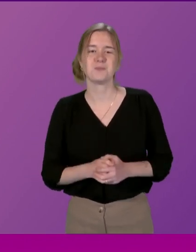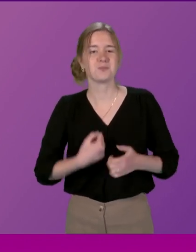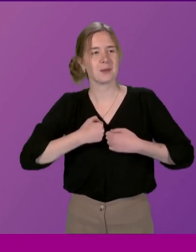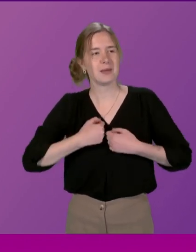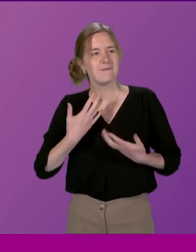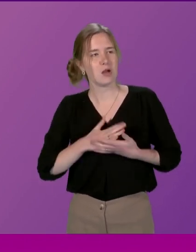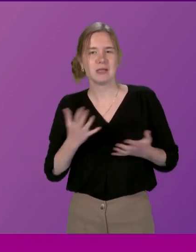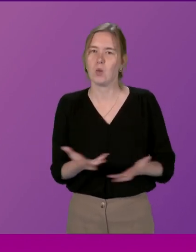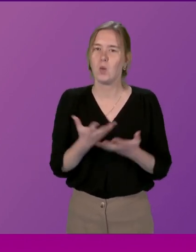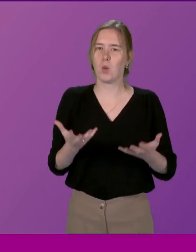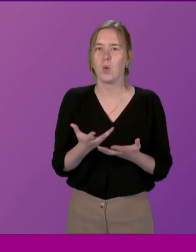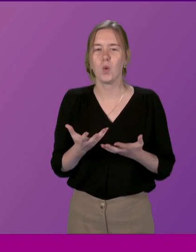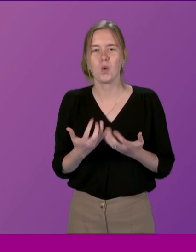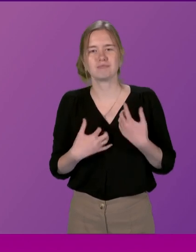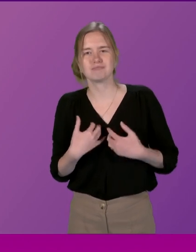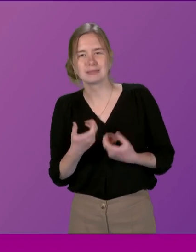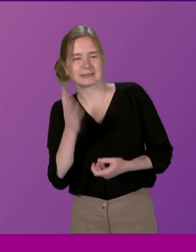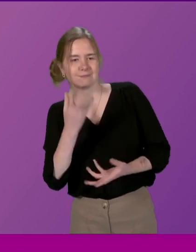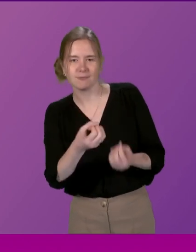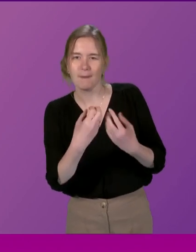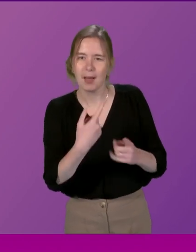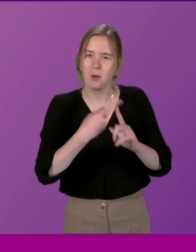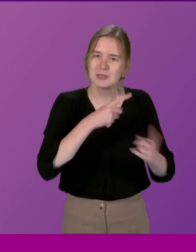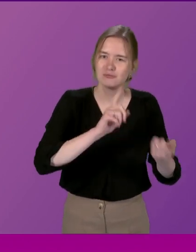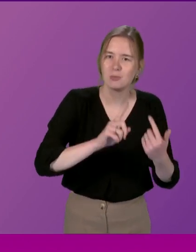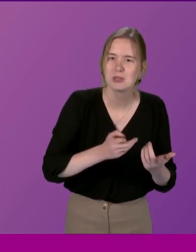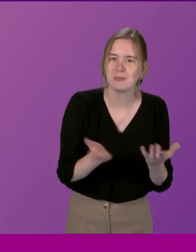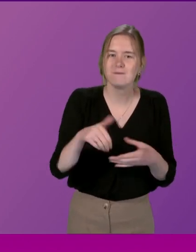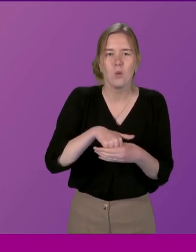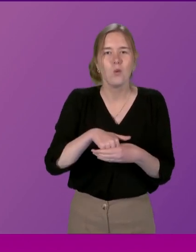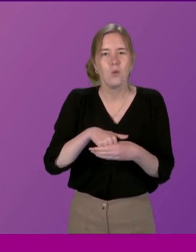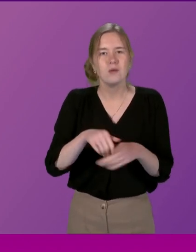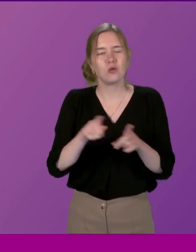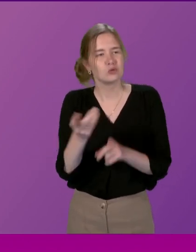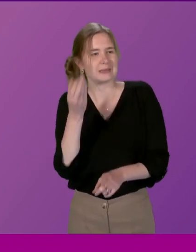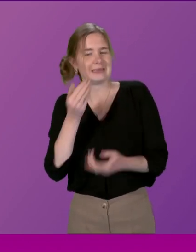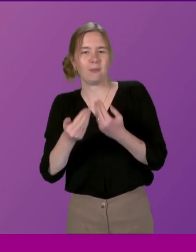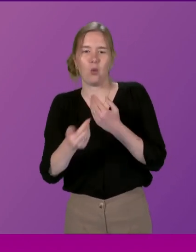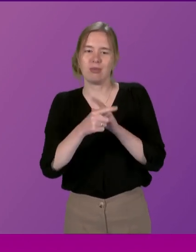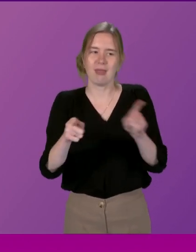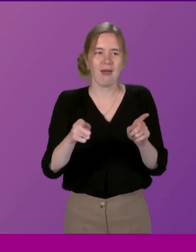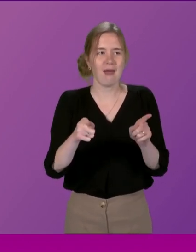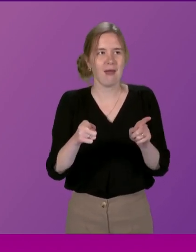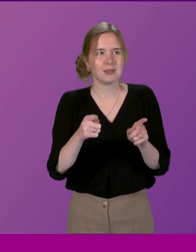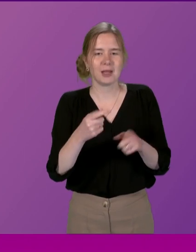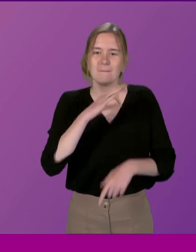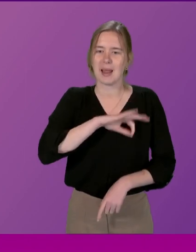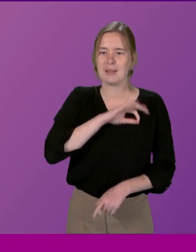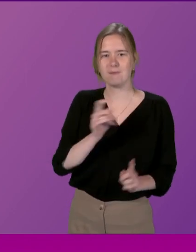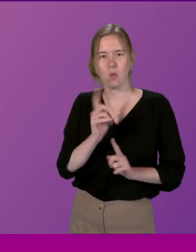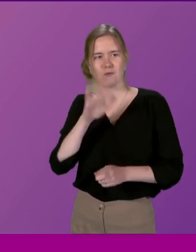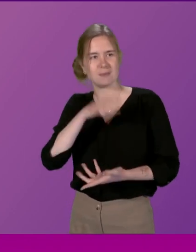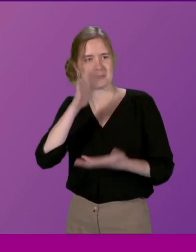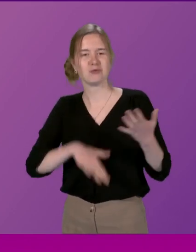extremely encouraging to hear their feedback And positive responses to being involved And hearing more about what each of them took away from experiencing